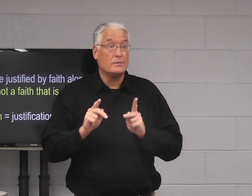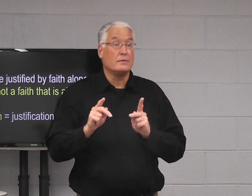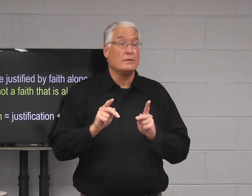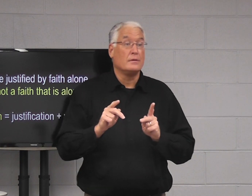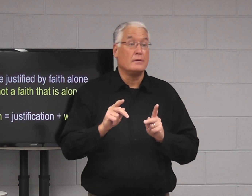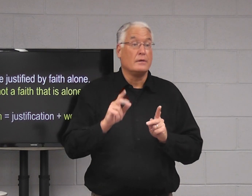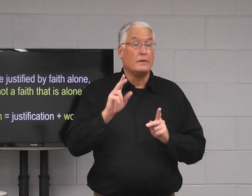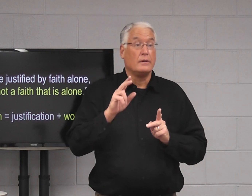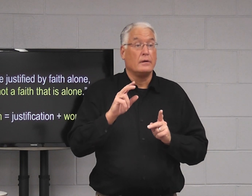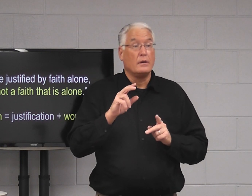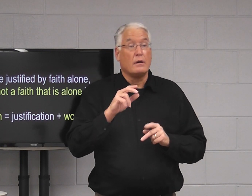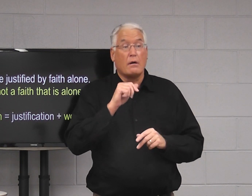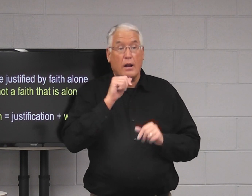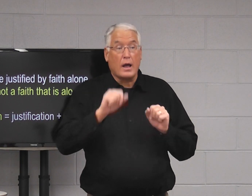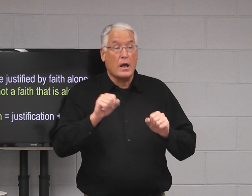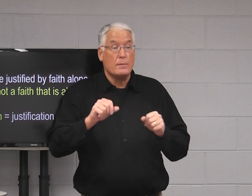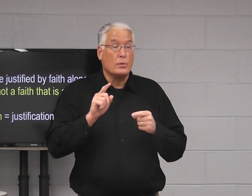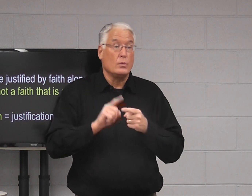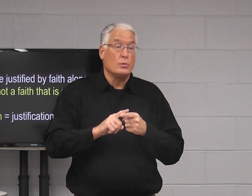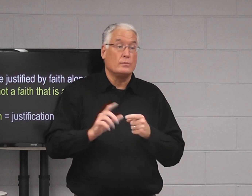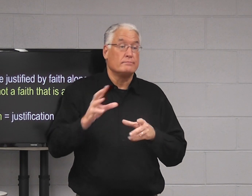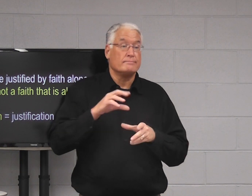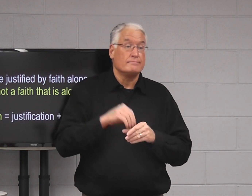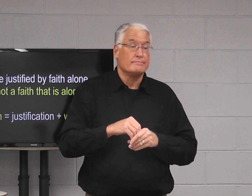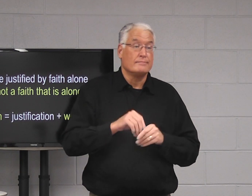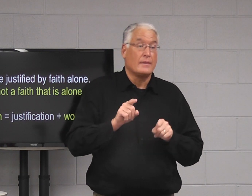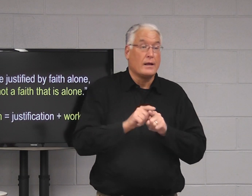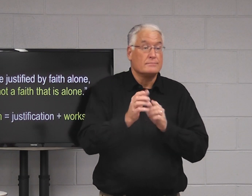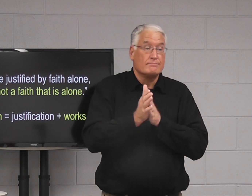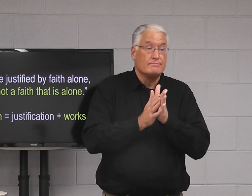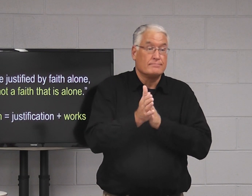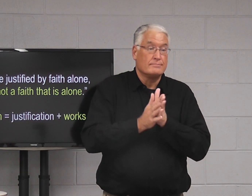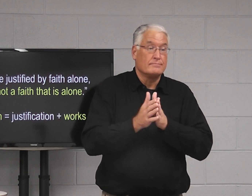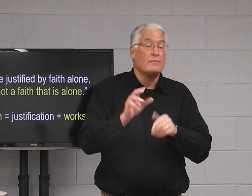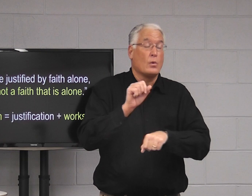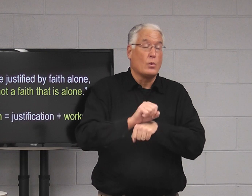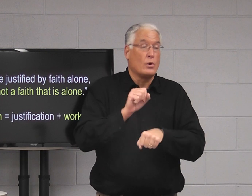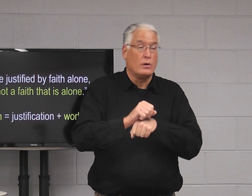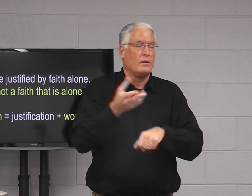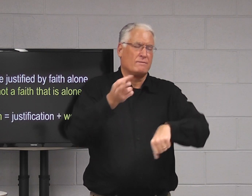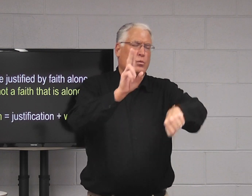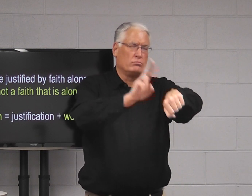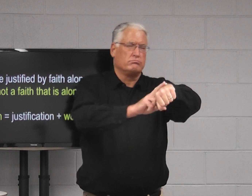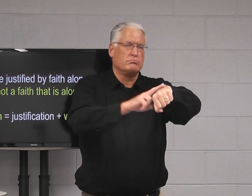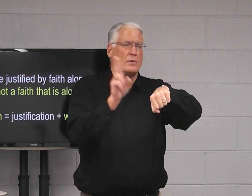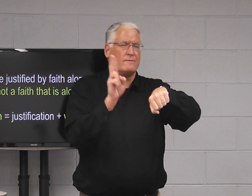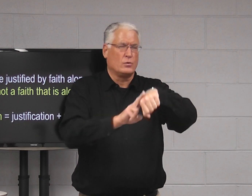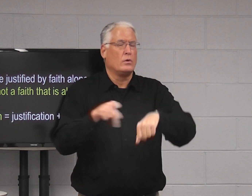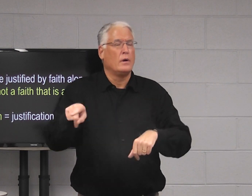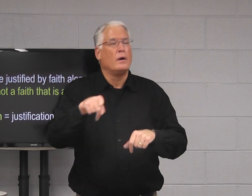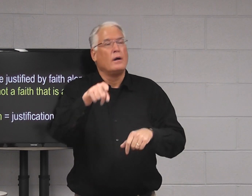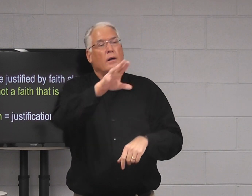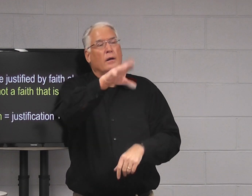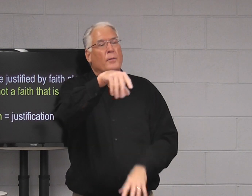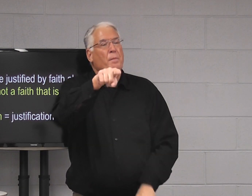Unless old people who are not able to be involved, of course, of course.